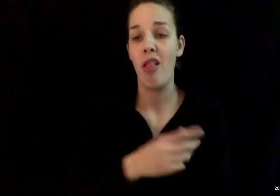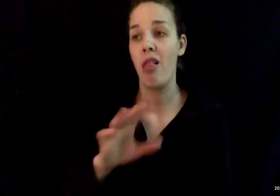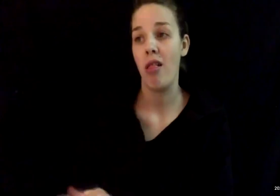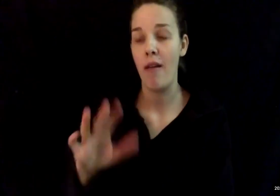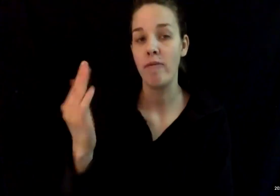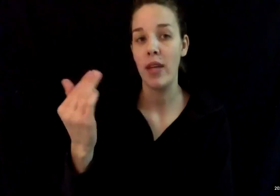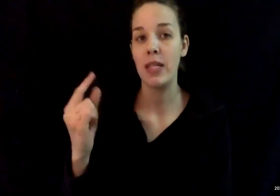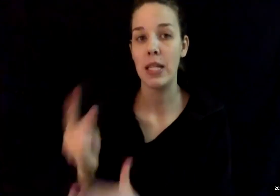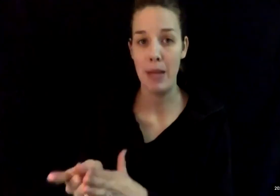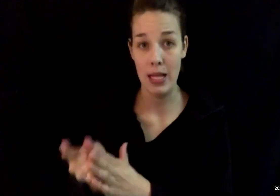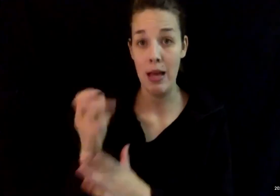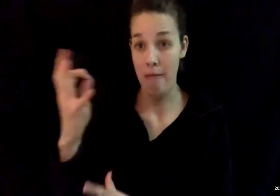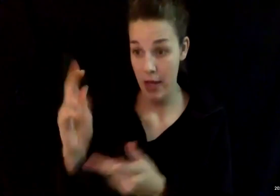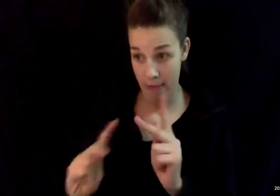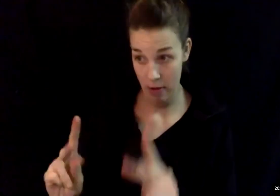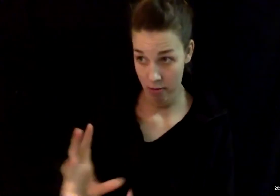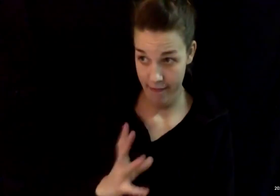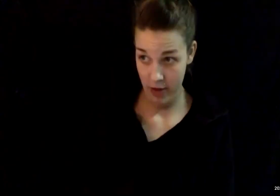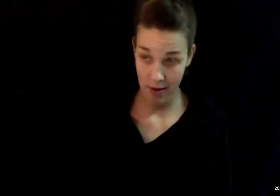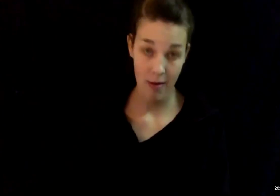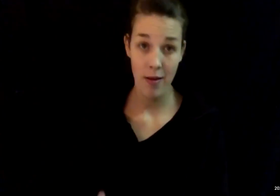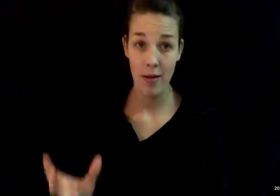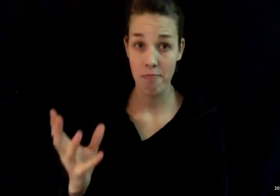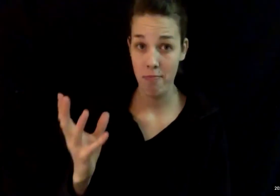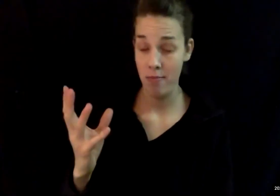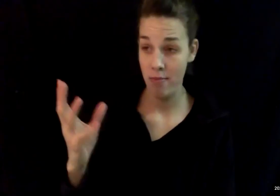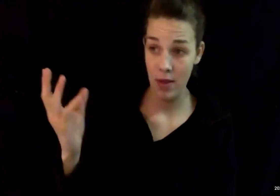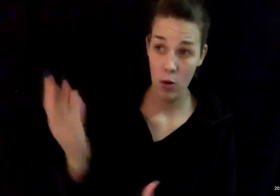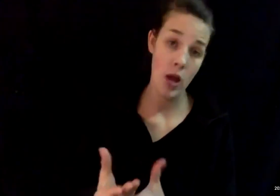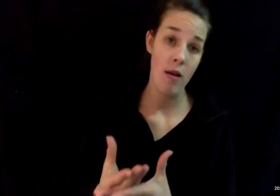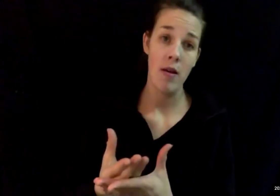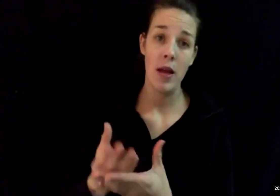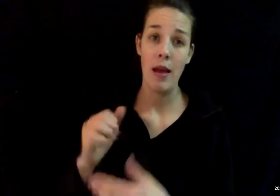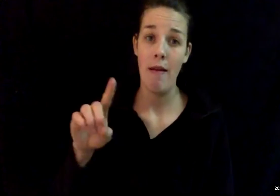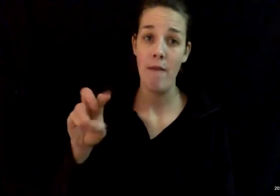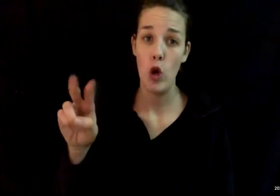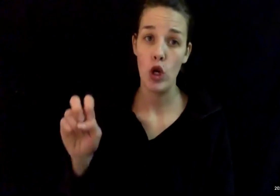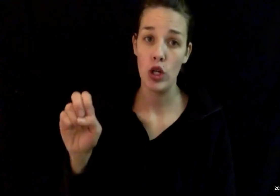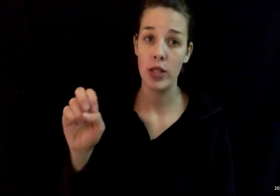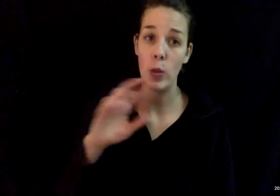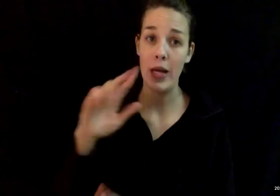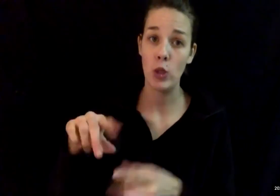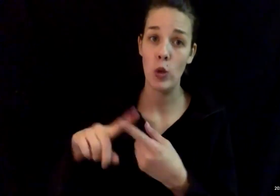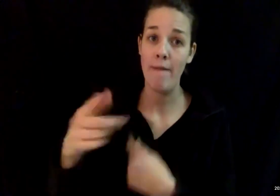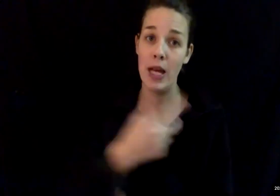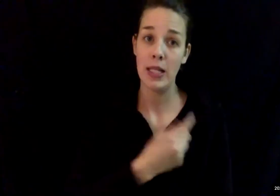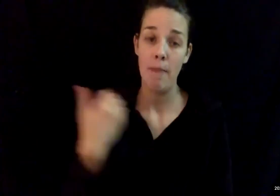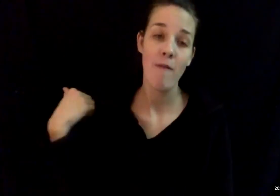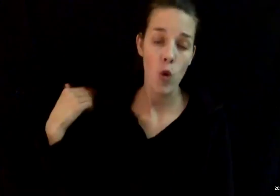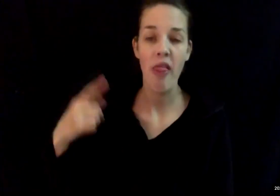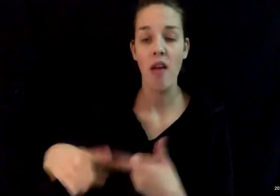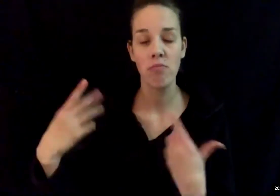minutes. If people report upon arrival that they've had adverse reactions to vaccine in the past then